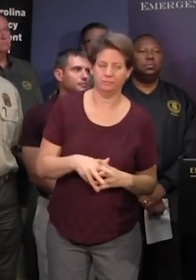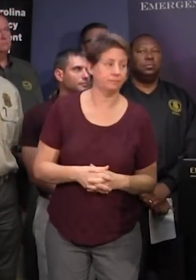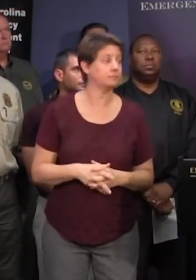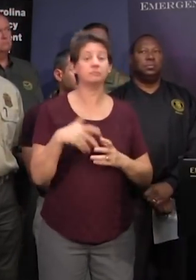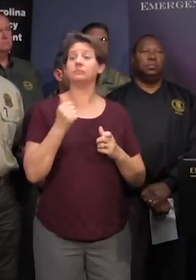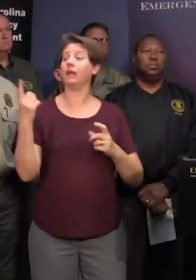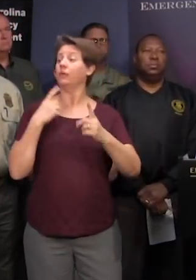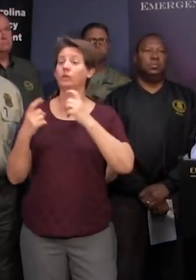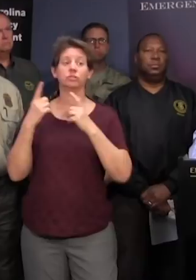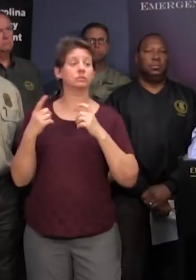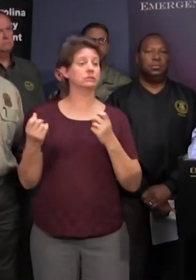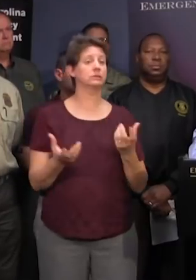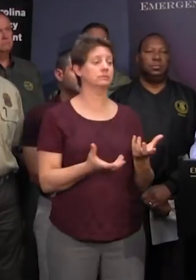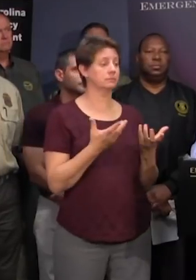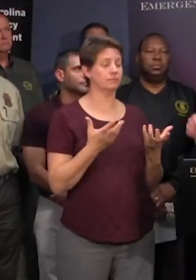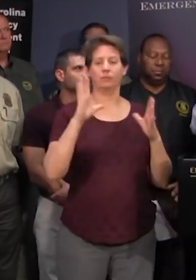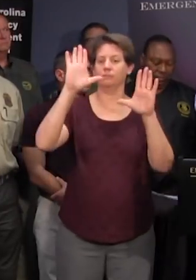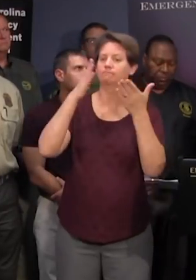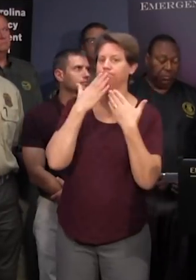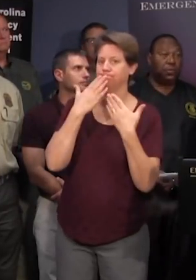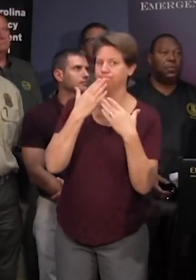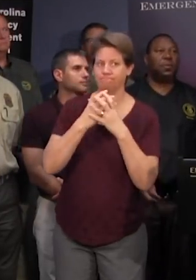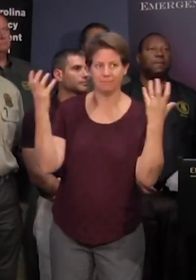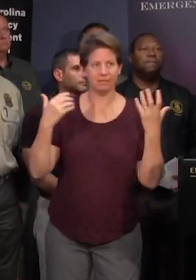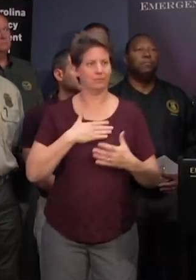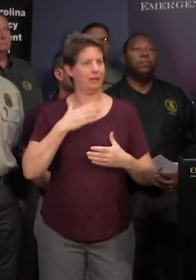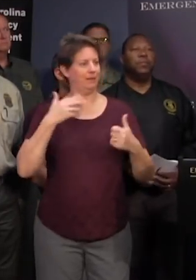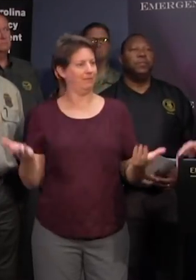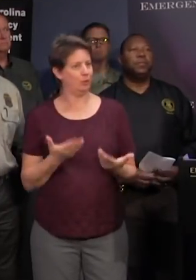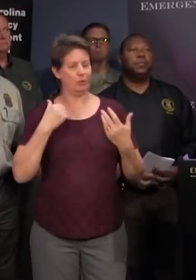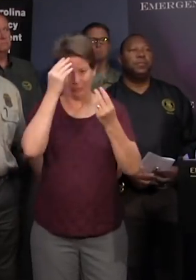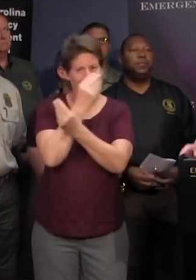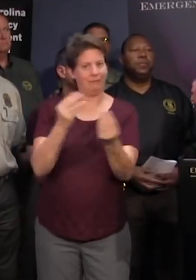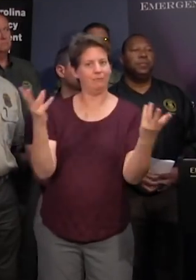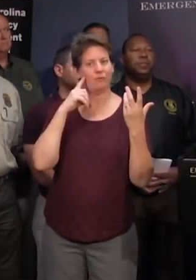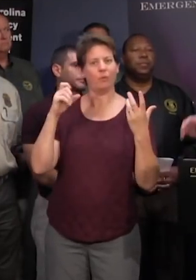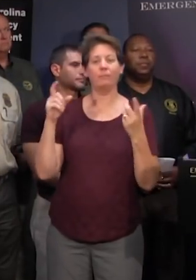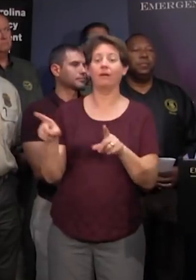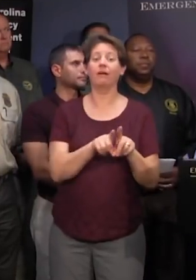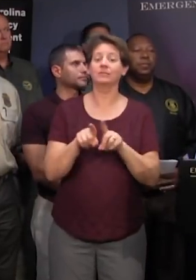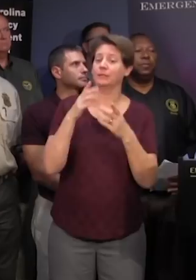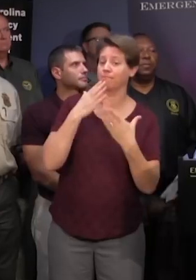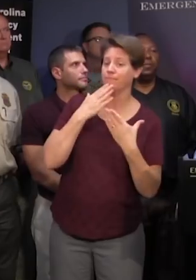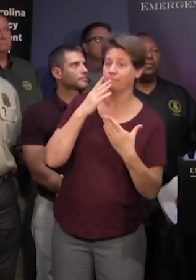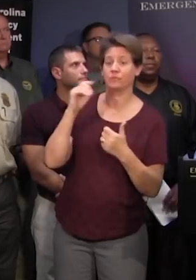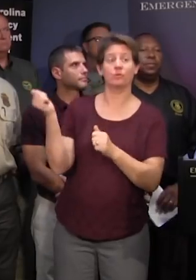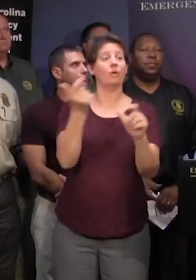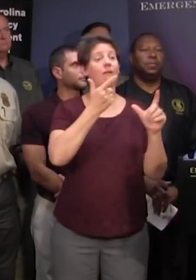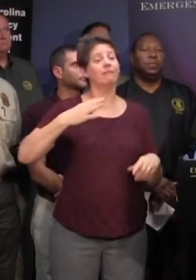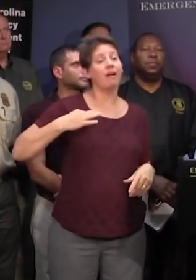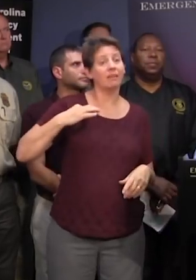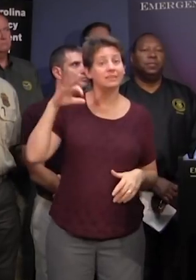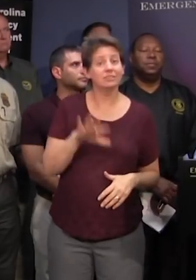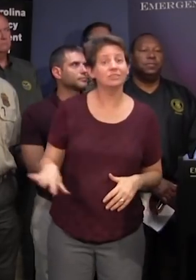further questions well y'all thank you very much we're happy to have you here we'll keep you informed i also want to say thank you to all the volunteers